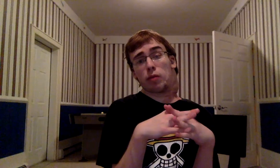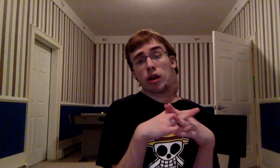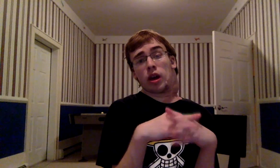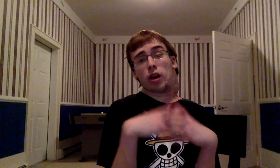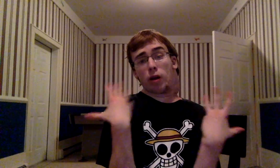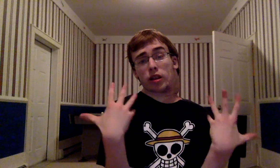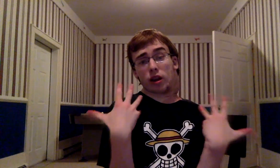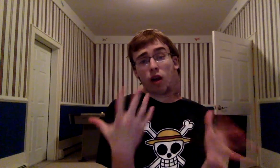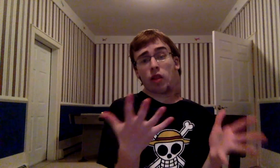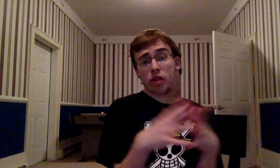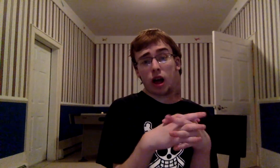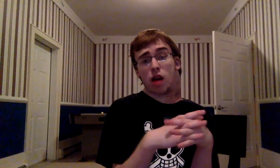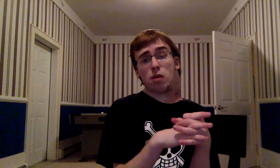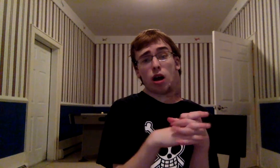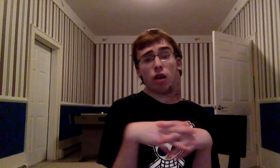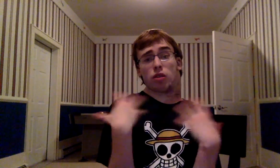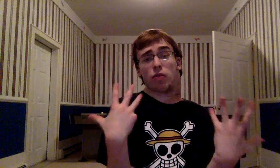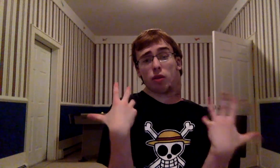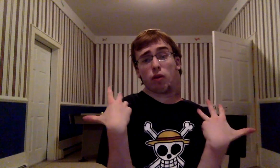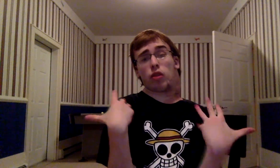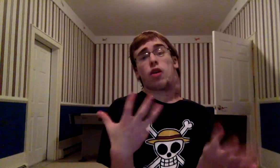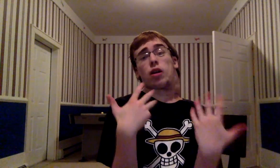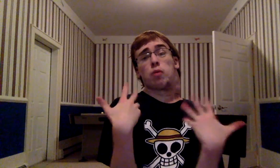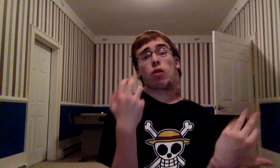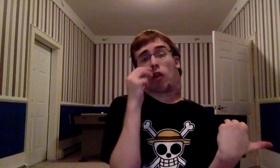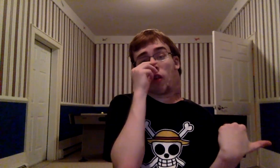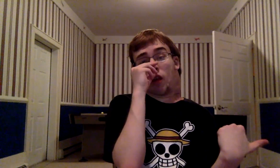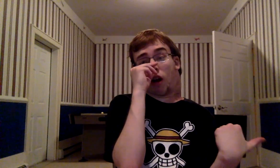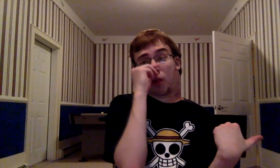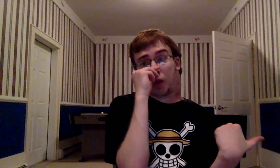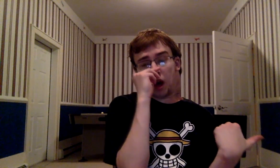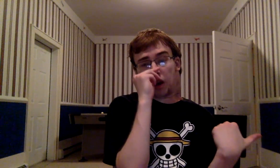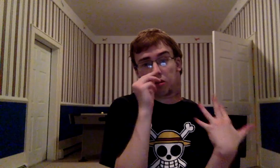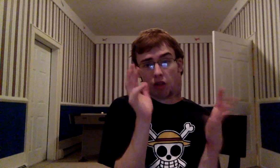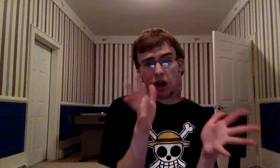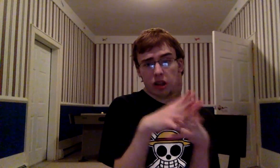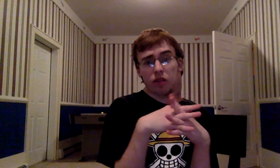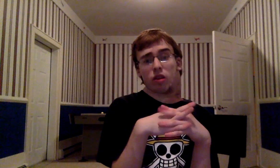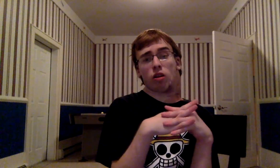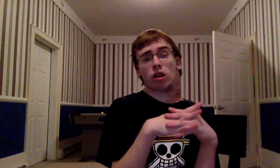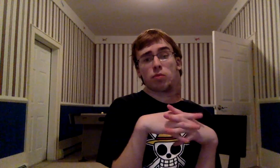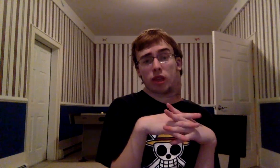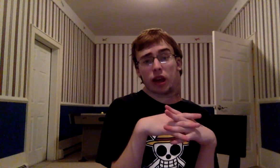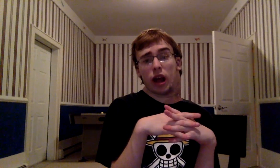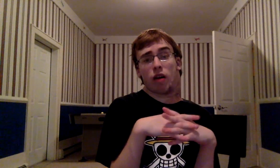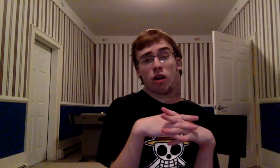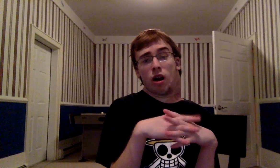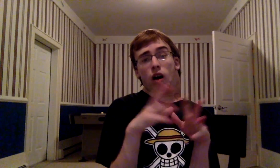wasted a lot of his time On stuff that wasn't very important Let's be honest There's a lot of stuff in this arc That could be taken out A